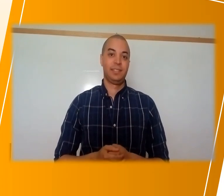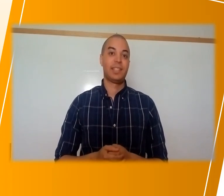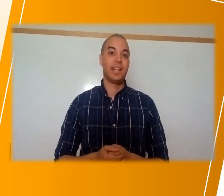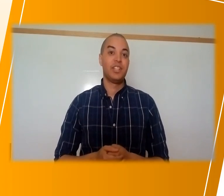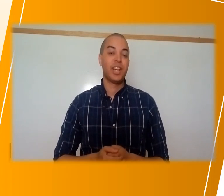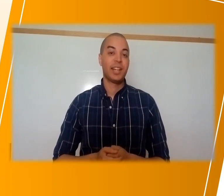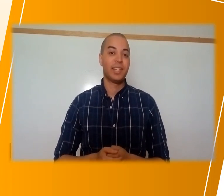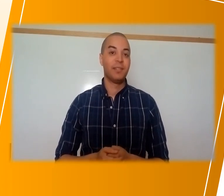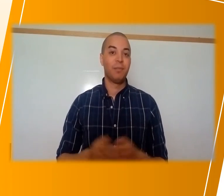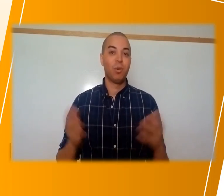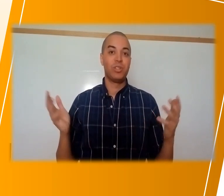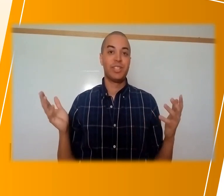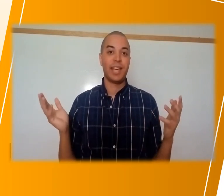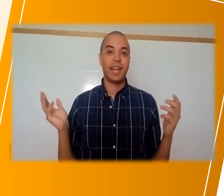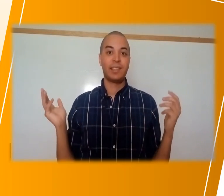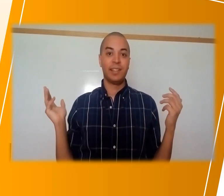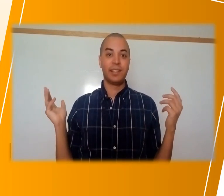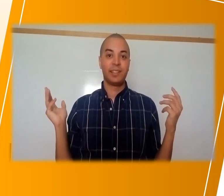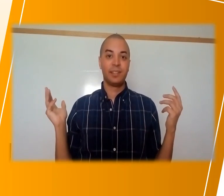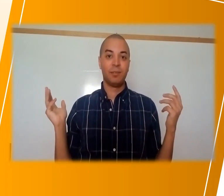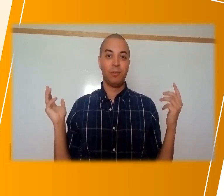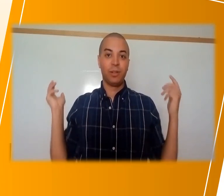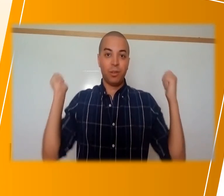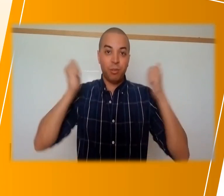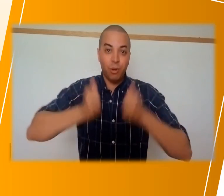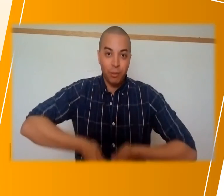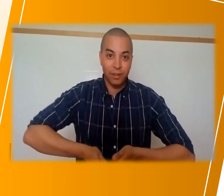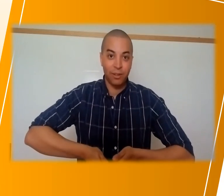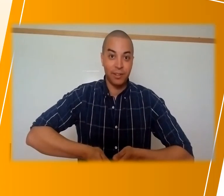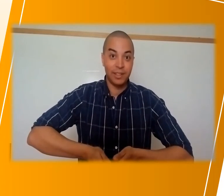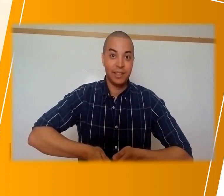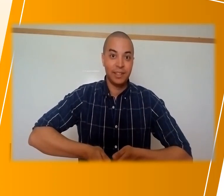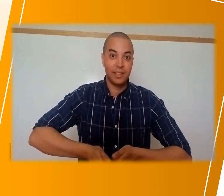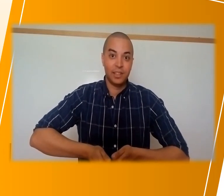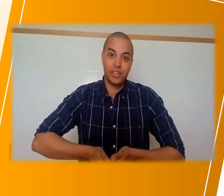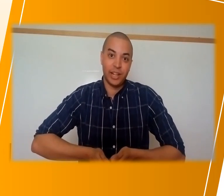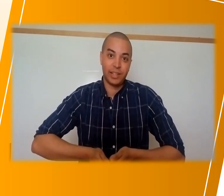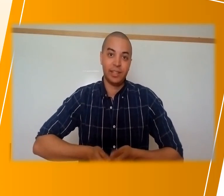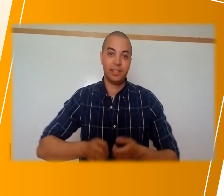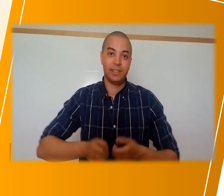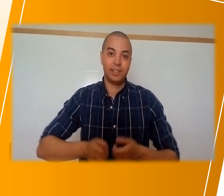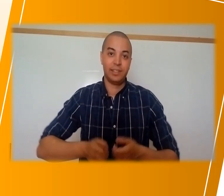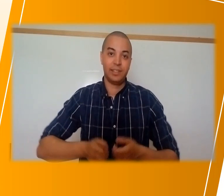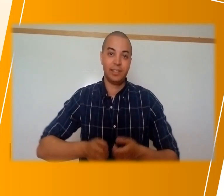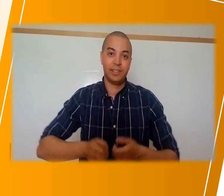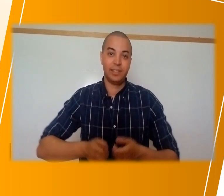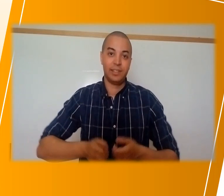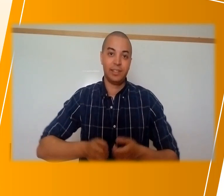To sign jacket, we'll just act like we are throwing on a jacket.